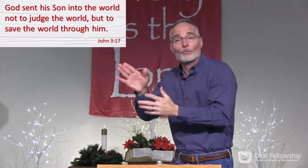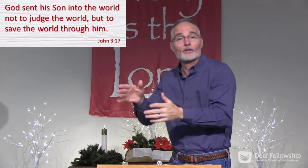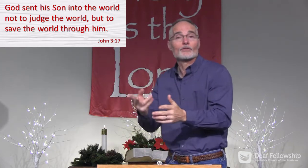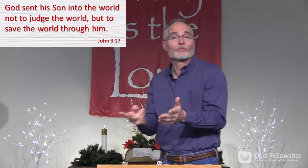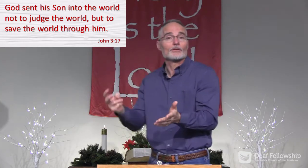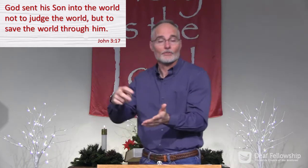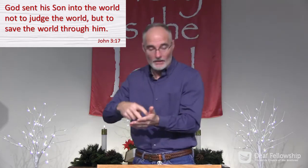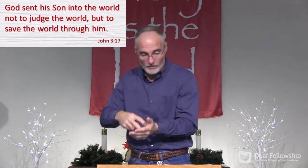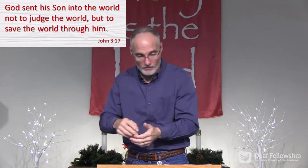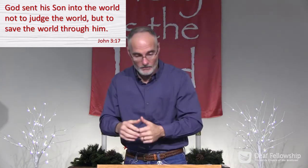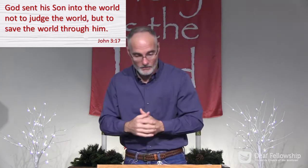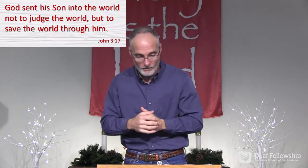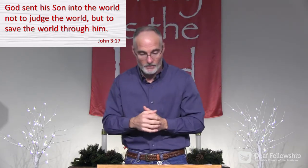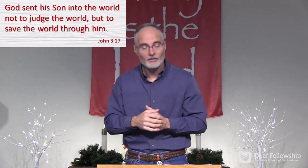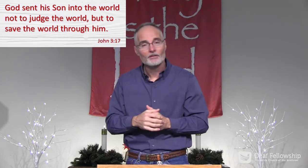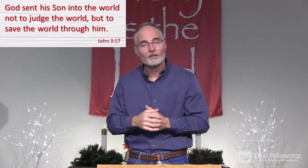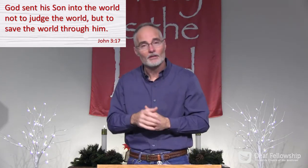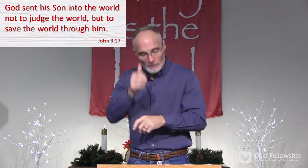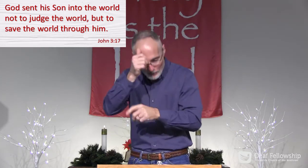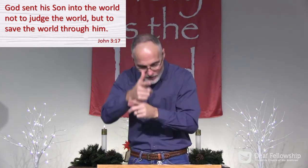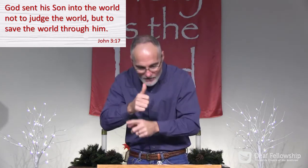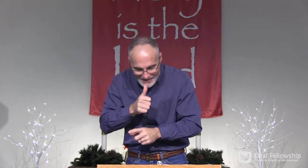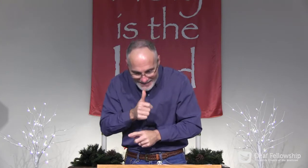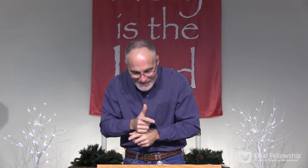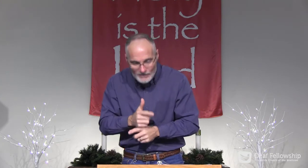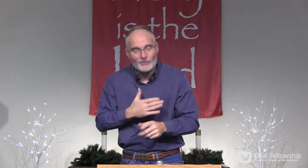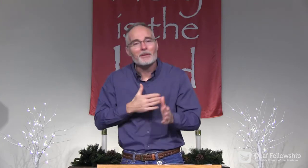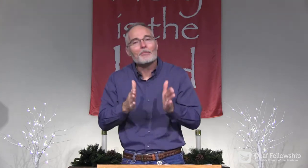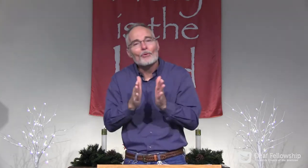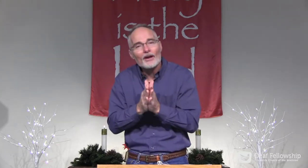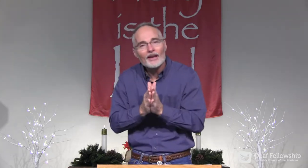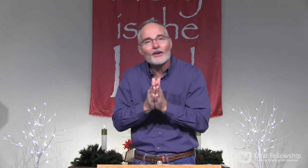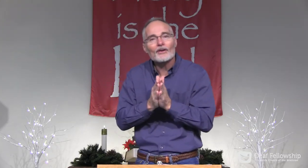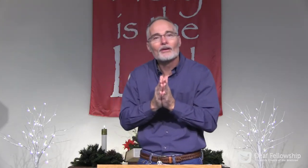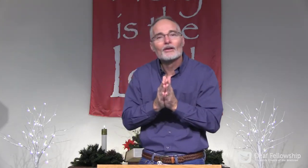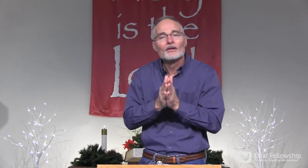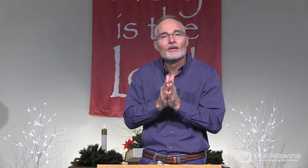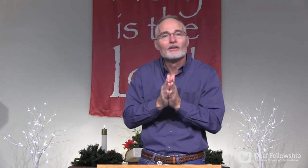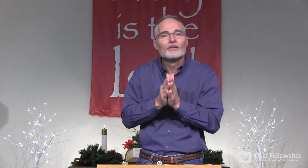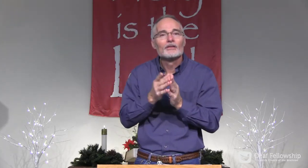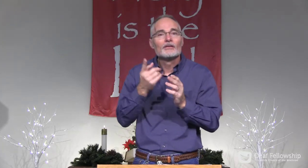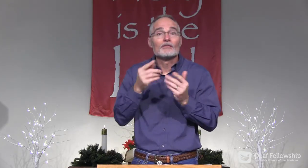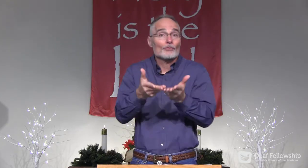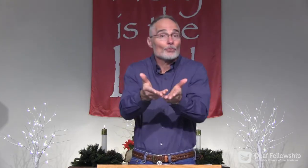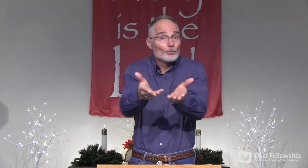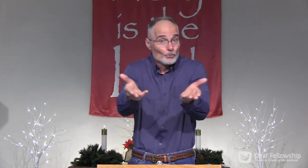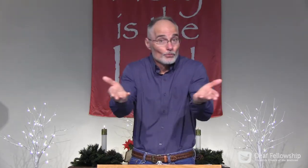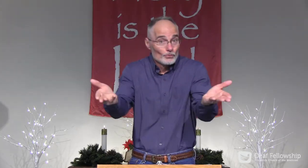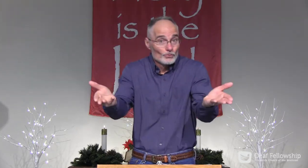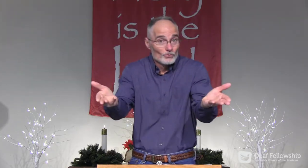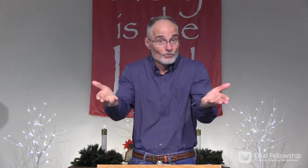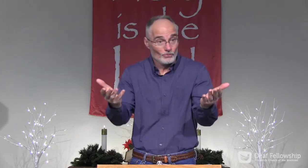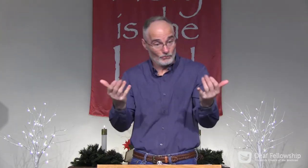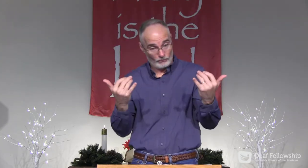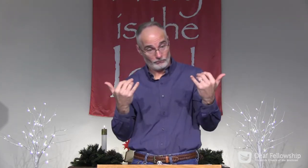Through His death and His resurrection. brothers and sisters, my prayer for you